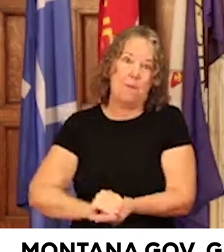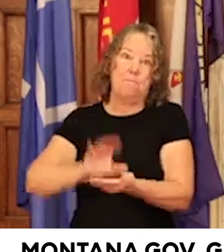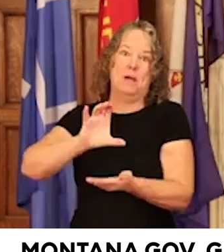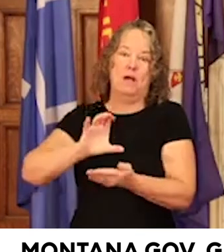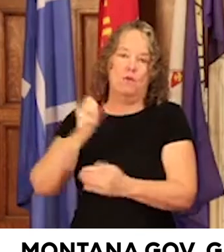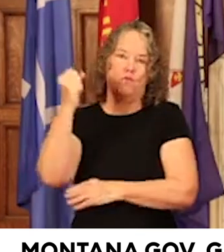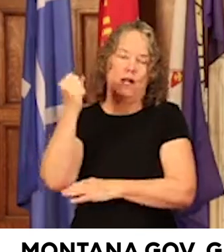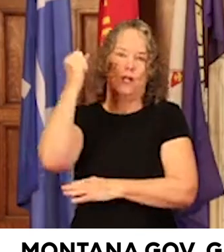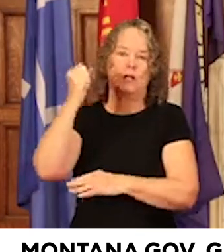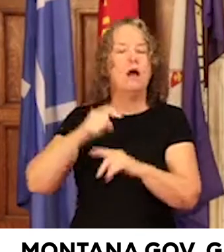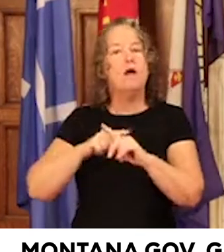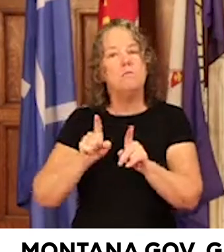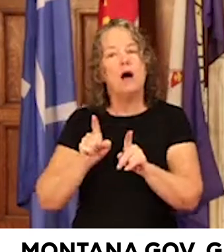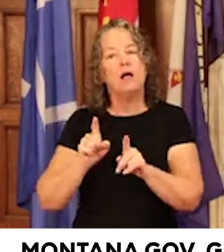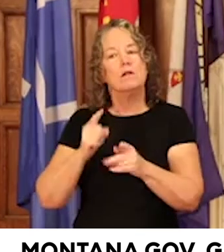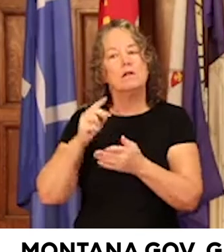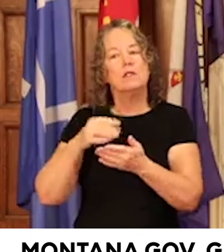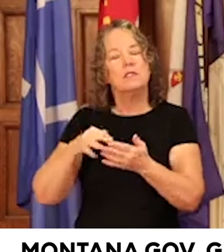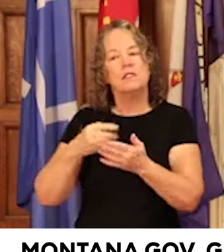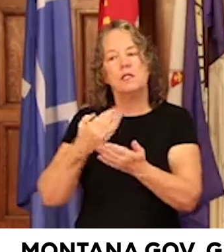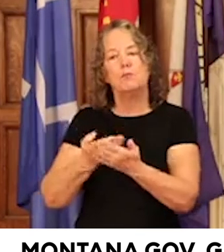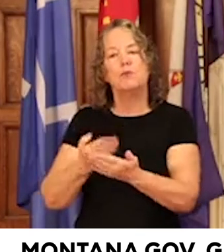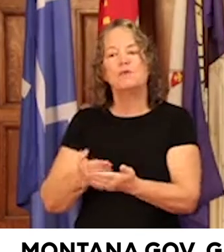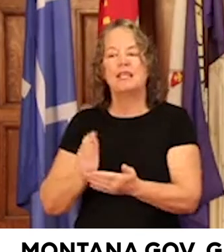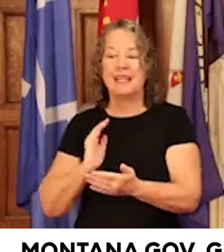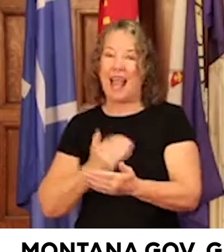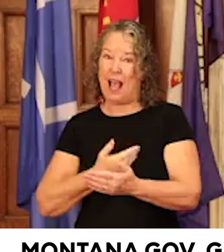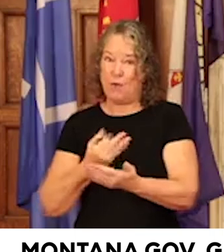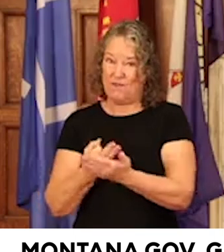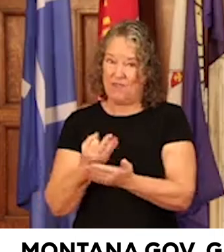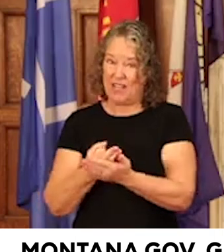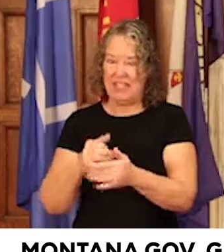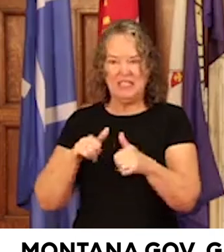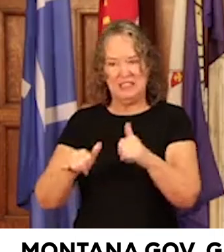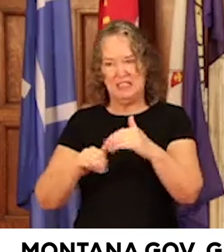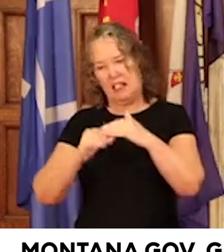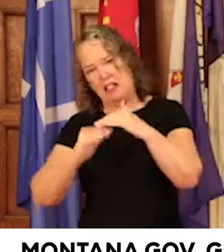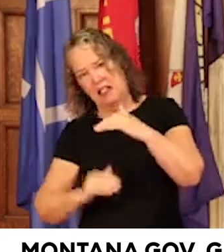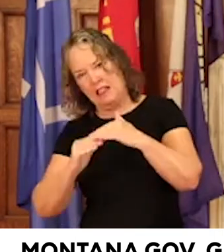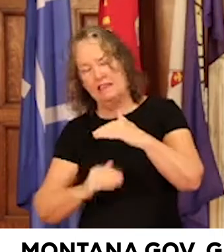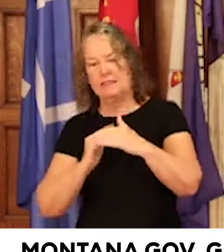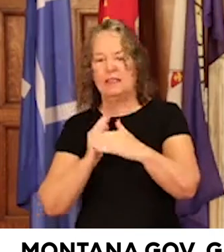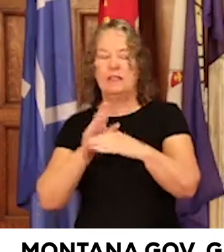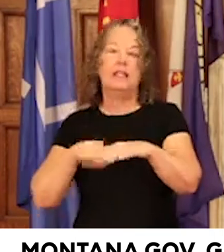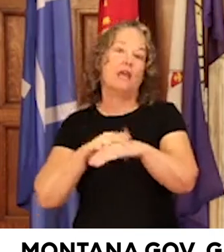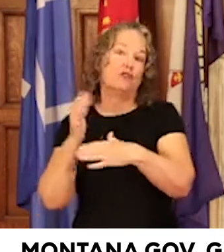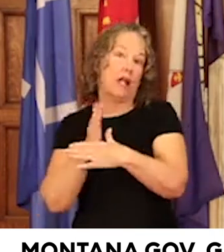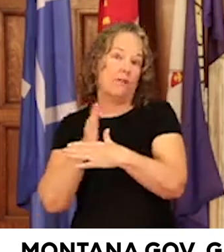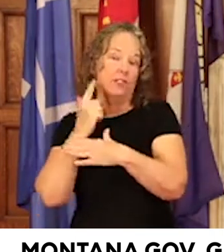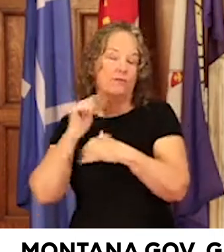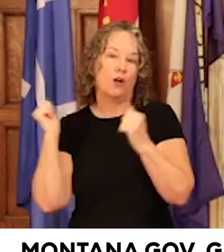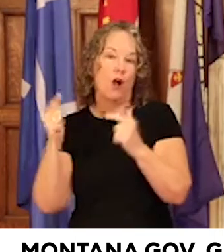recent study, Montana's rainy day fund still falls short of the national average for all states. It's